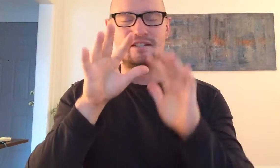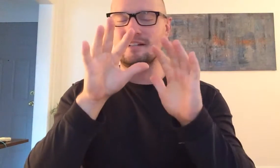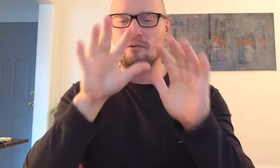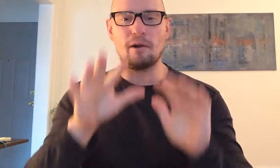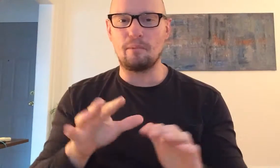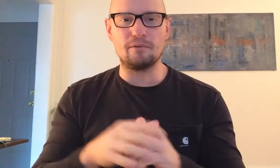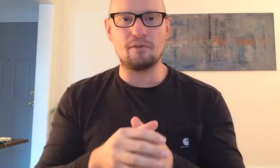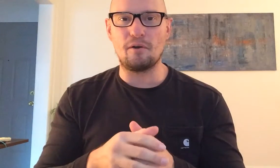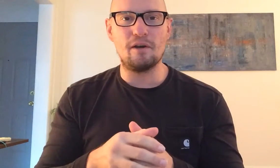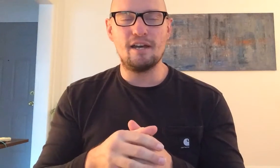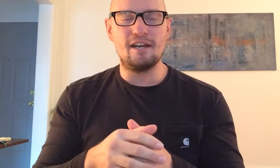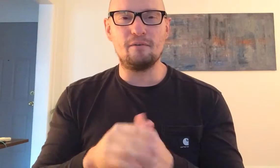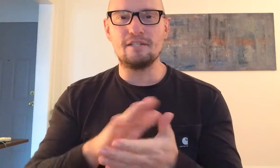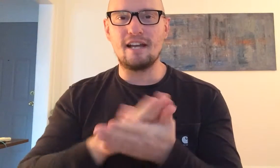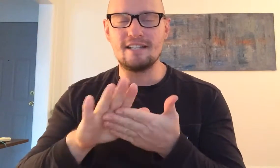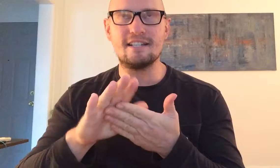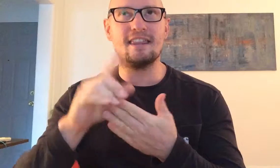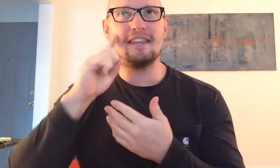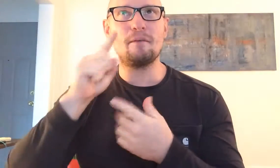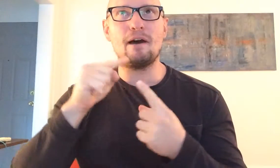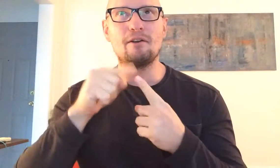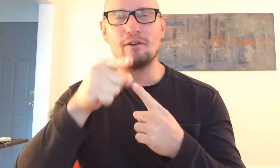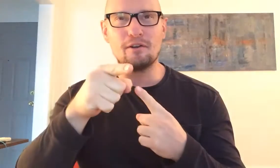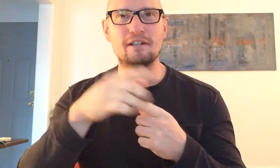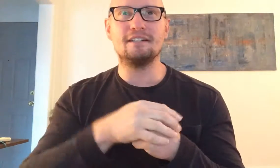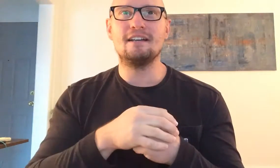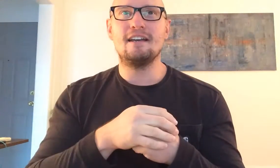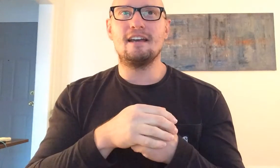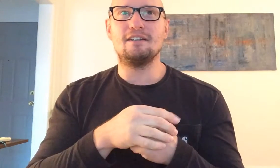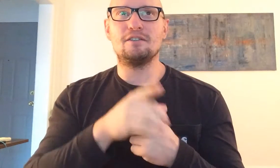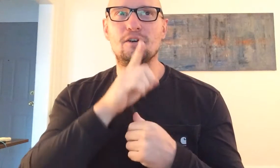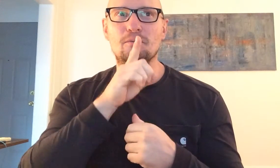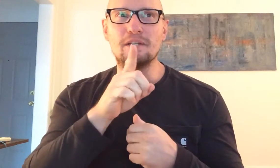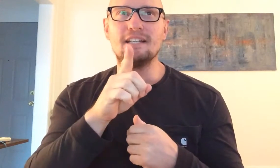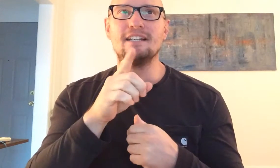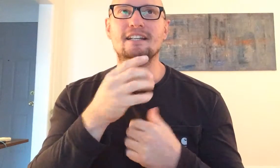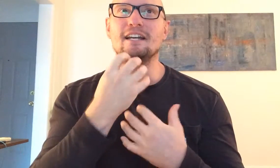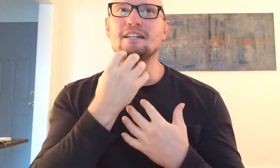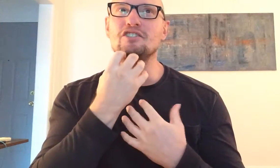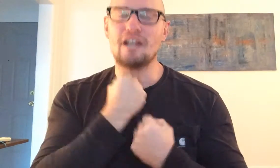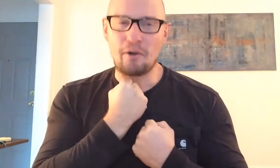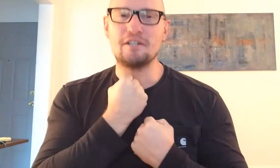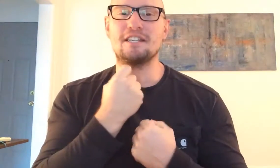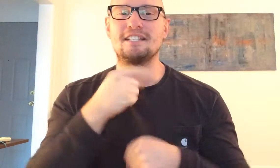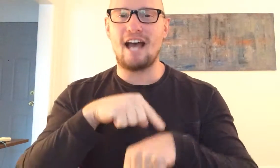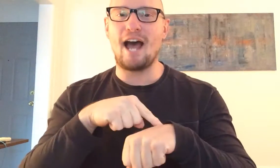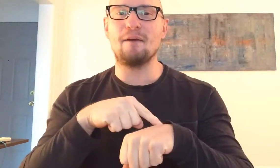just incredible so it was nice to think about her and and to really like cherish the time